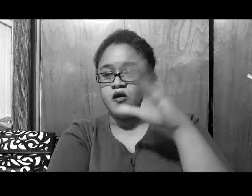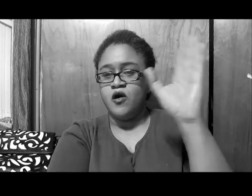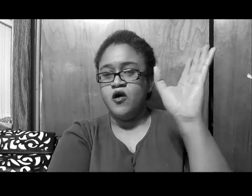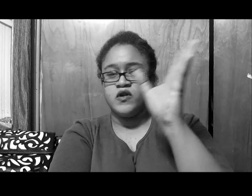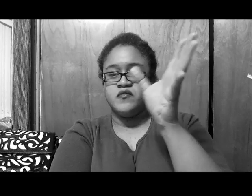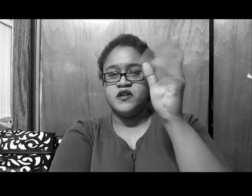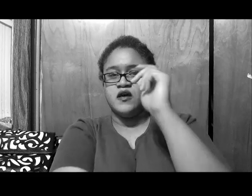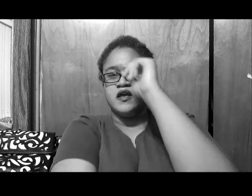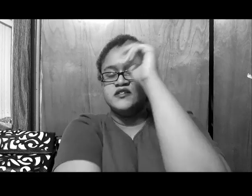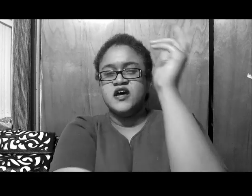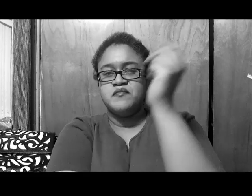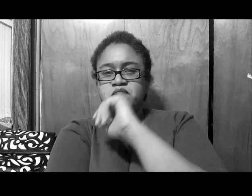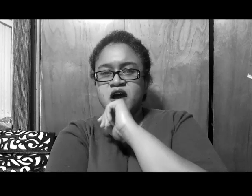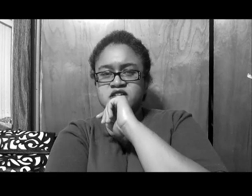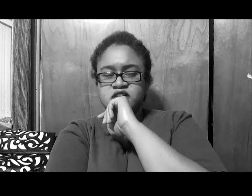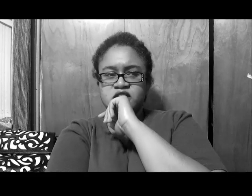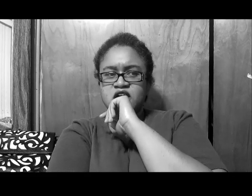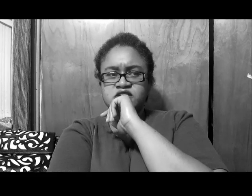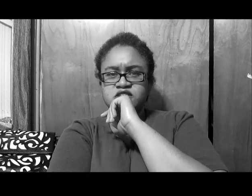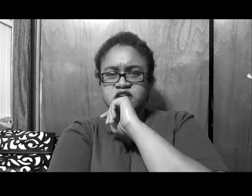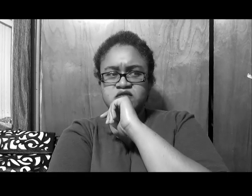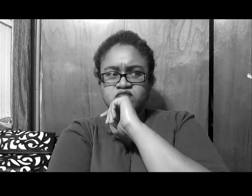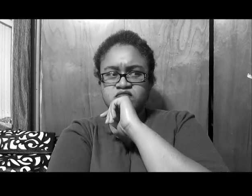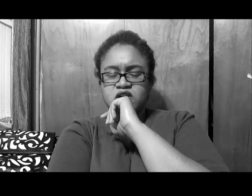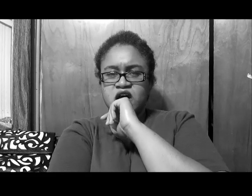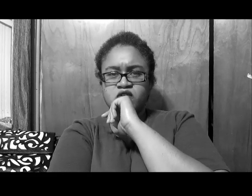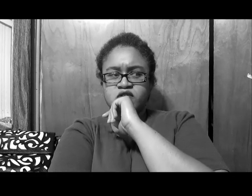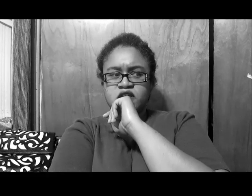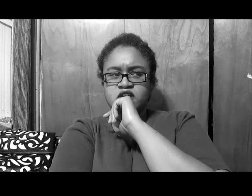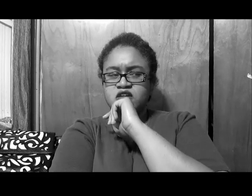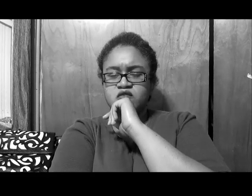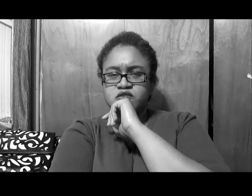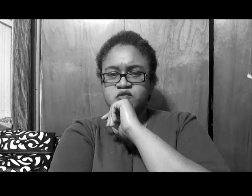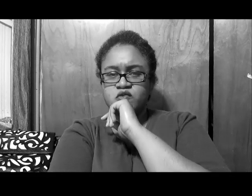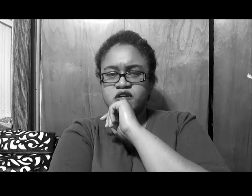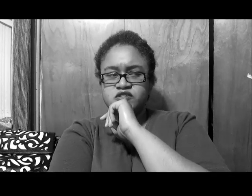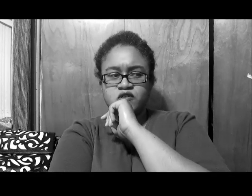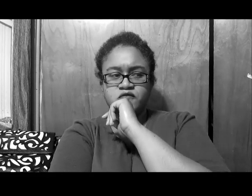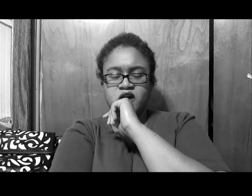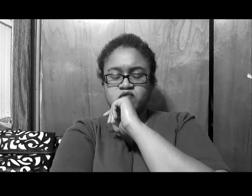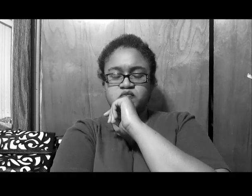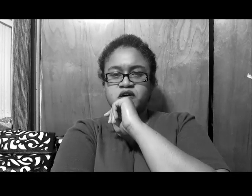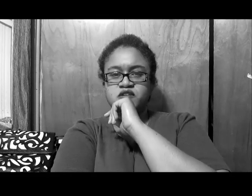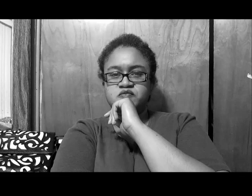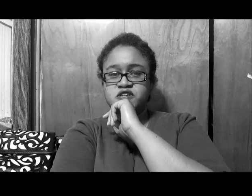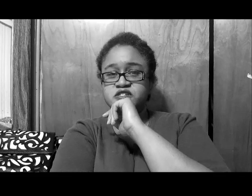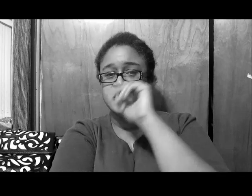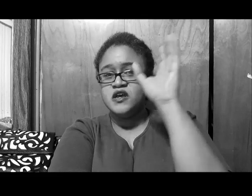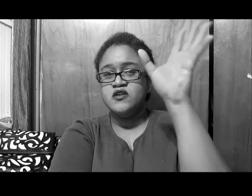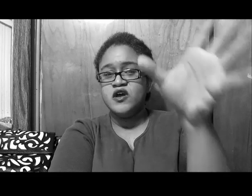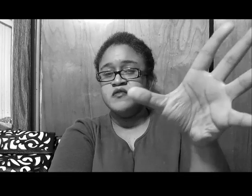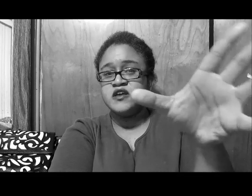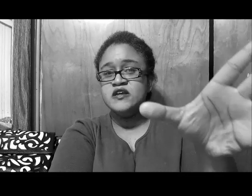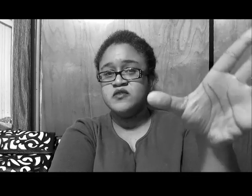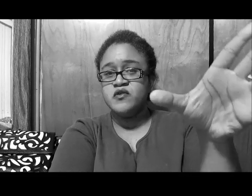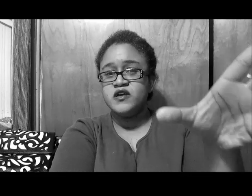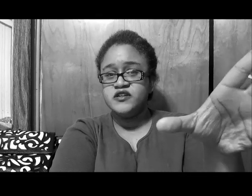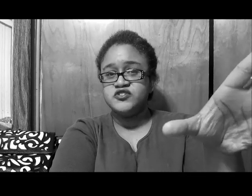or all whatever, and it's not being biased, anything honestly, I don't think Kenya was the one, that started the fight, was put into position, you know, even Kenya did bring, an interesting